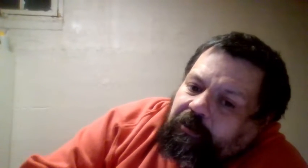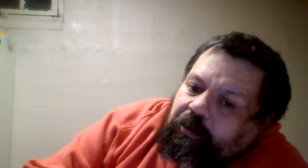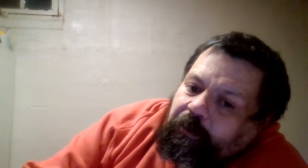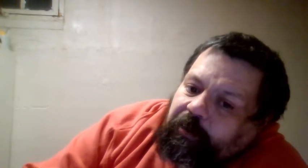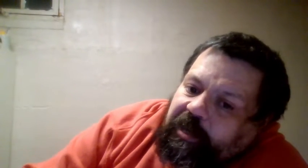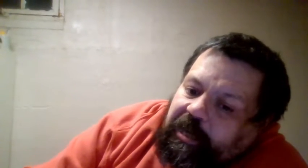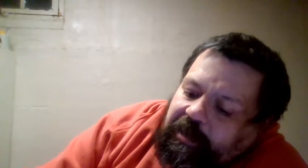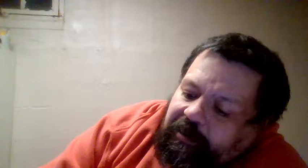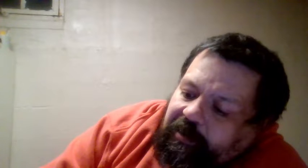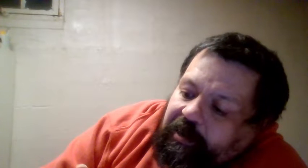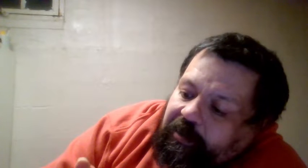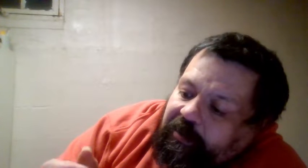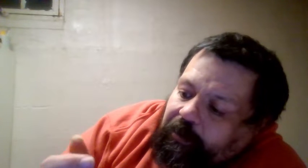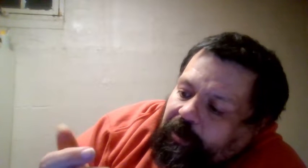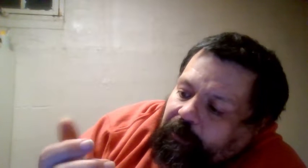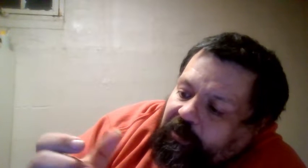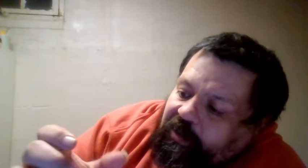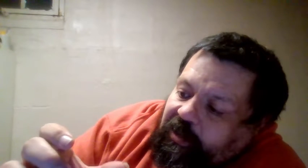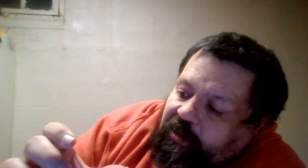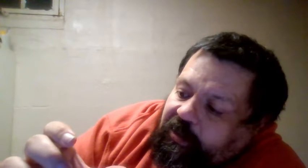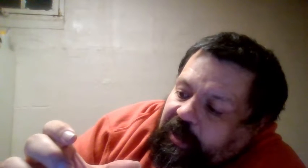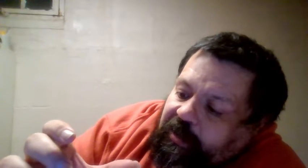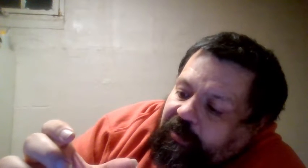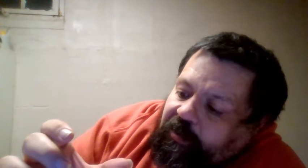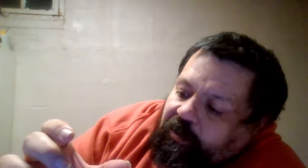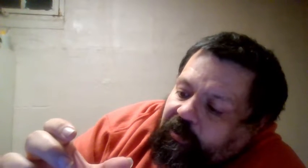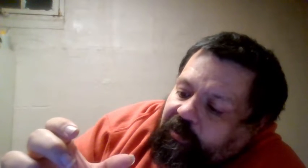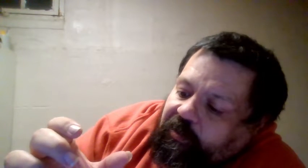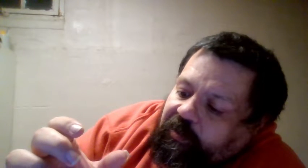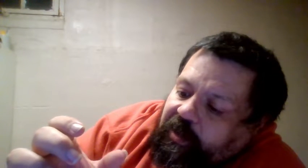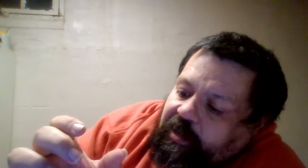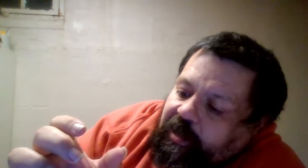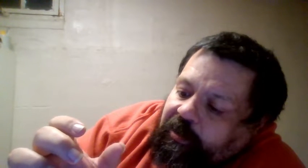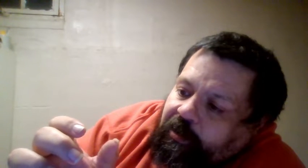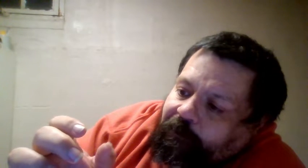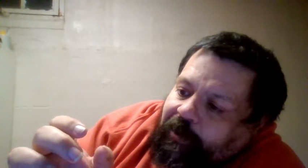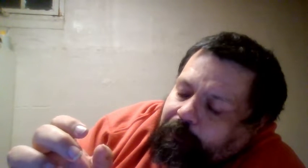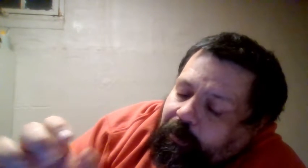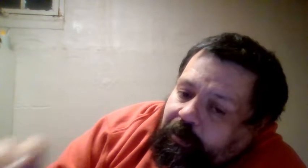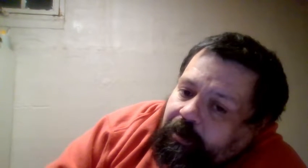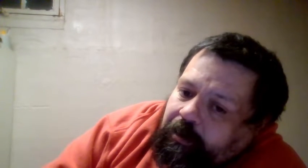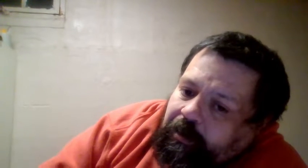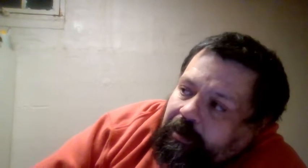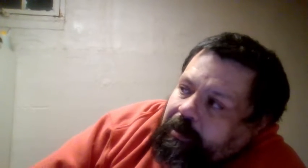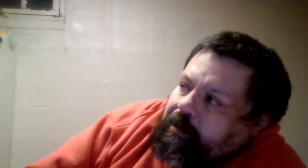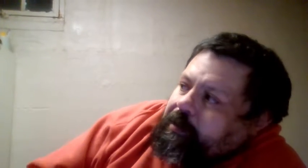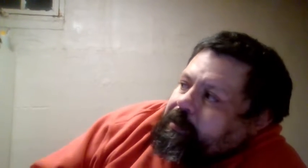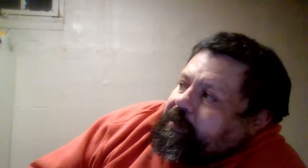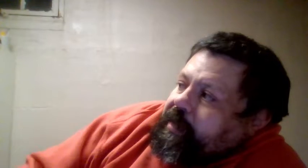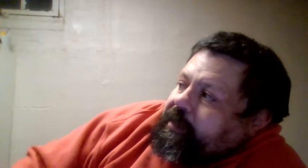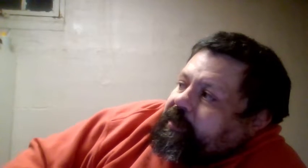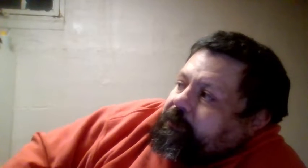November 9, 1997. That was the second Sunday in November that year.